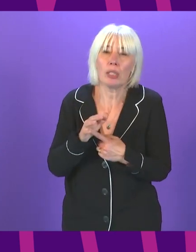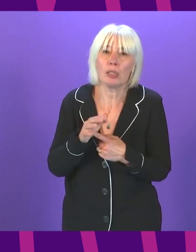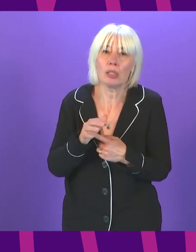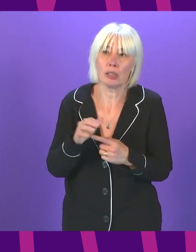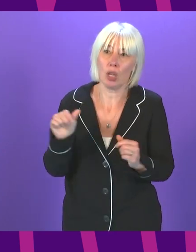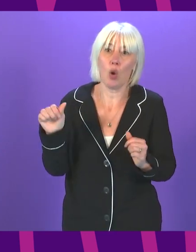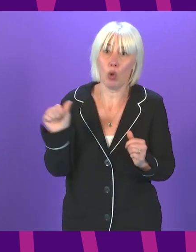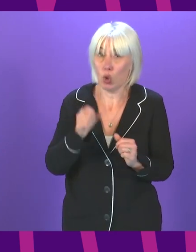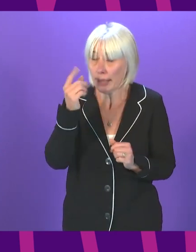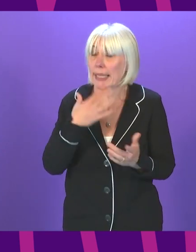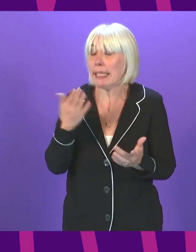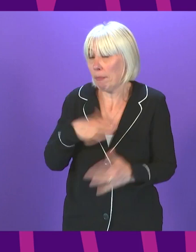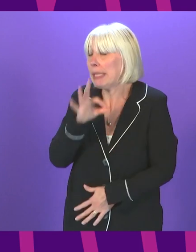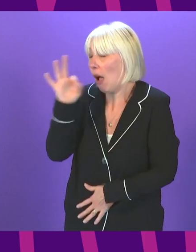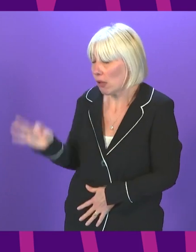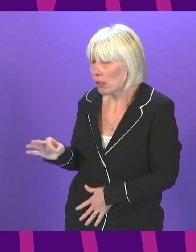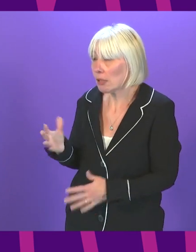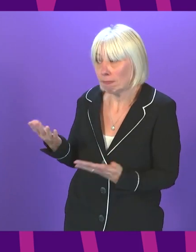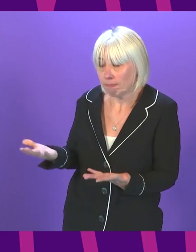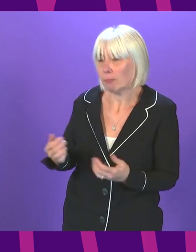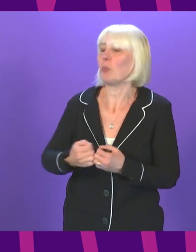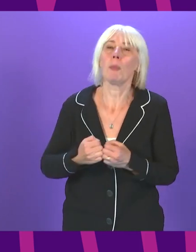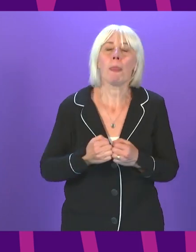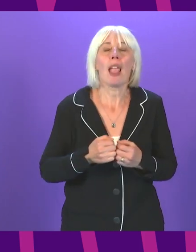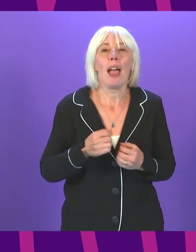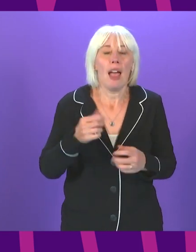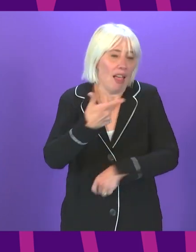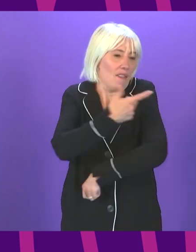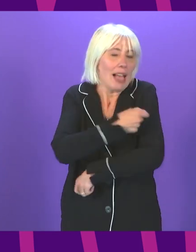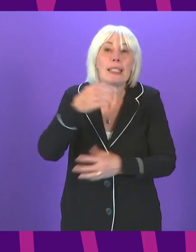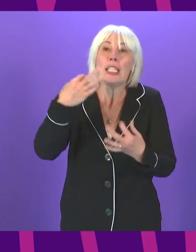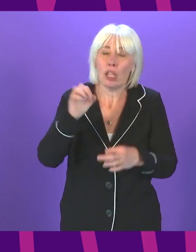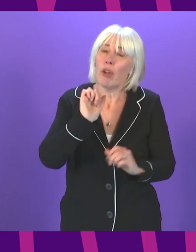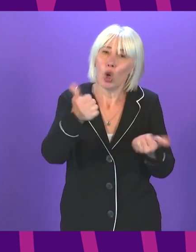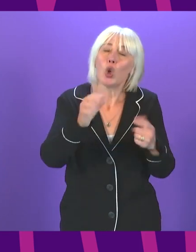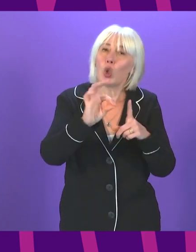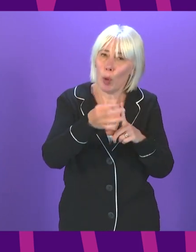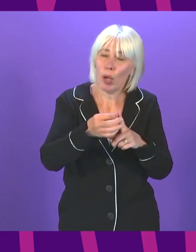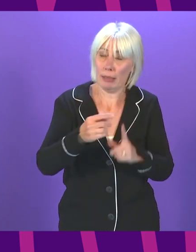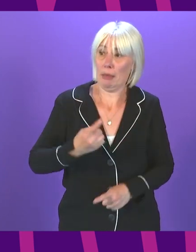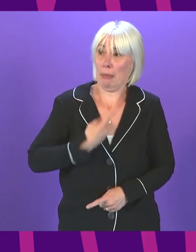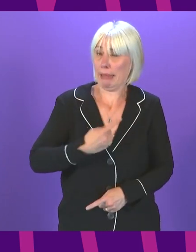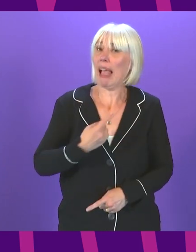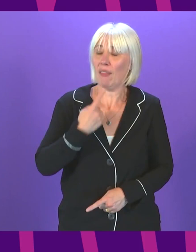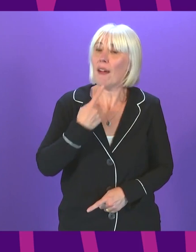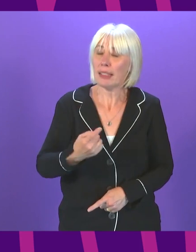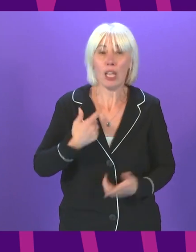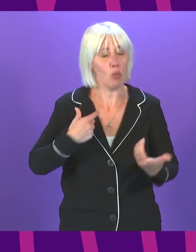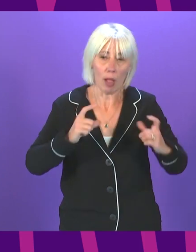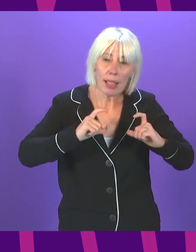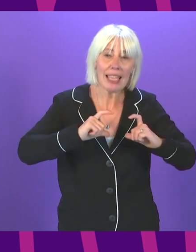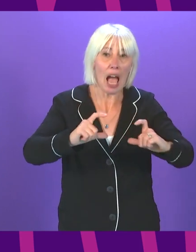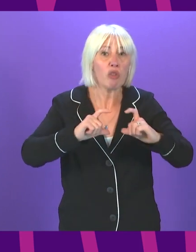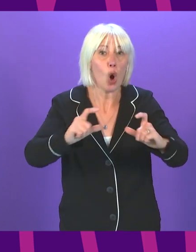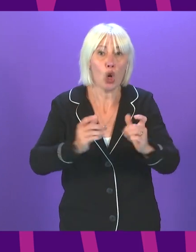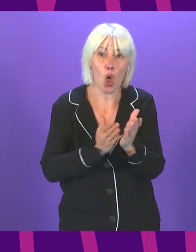have understanding around. The points about vaccine certification, I think, are well made. I have made some of them myself. We will continue to,